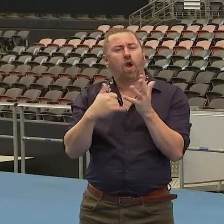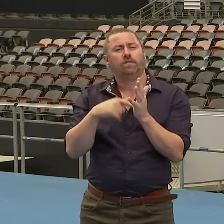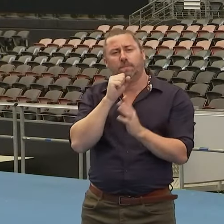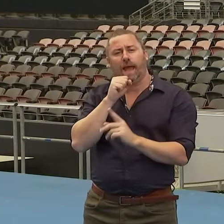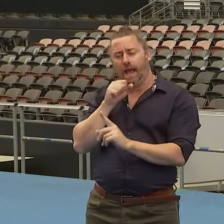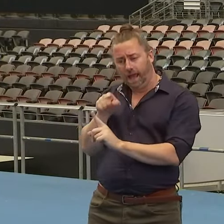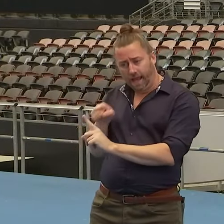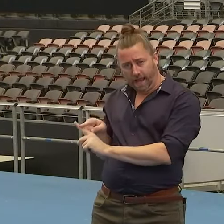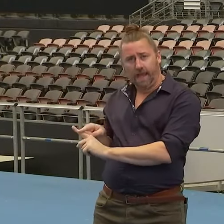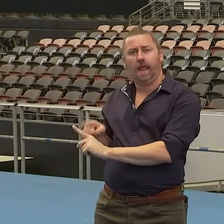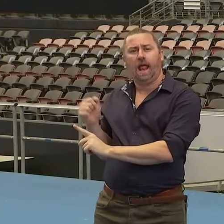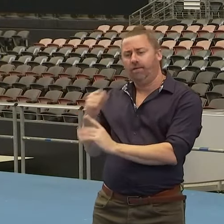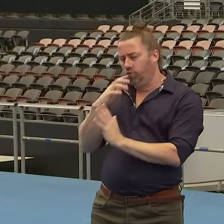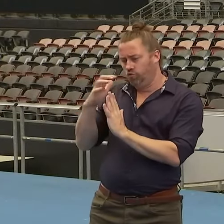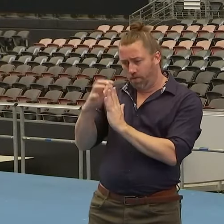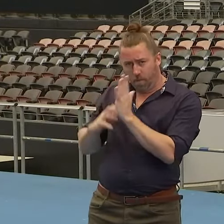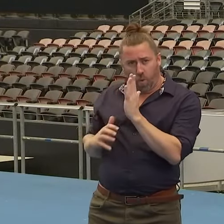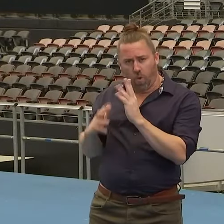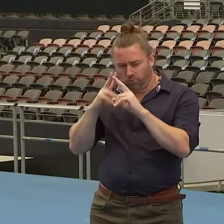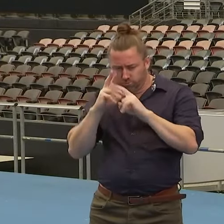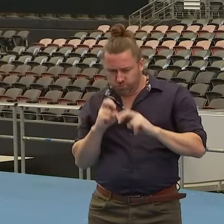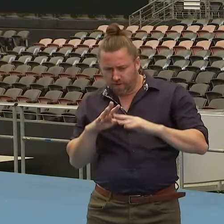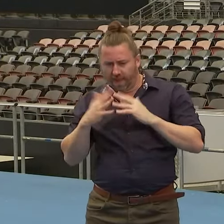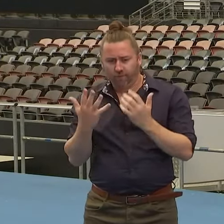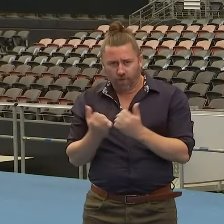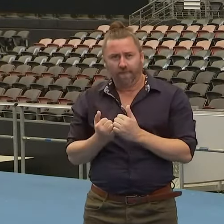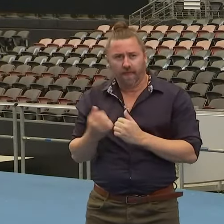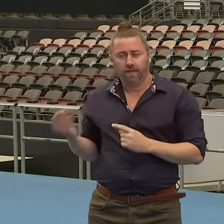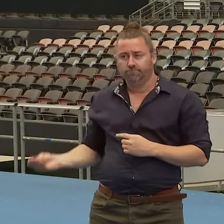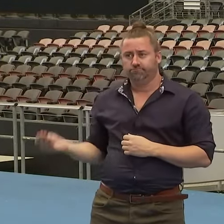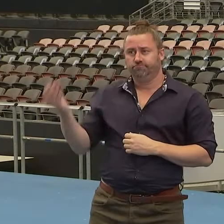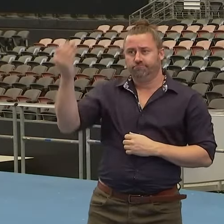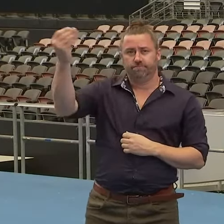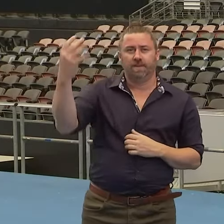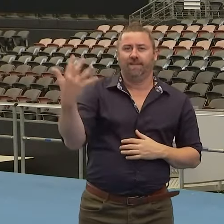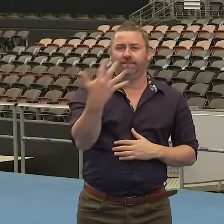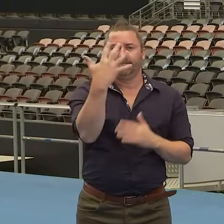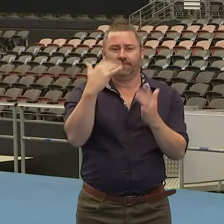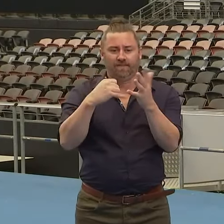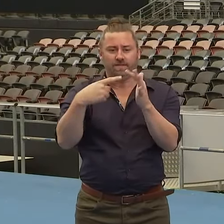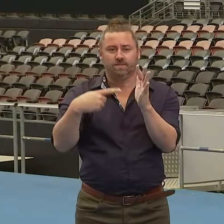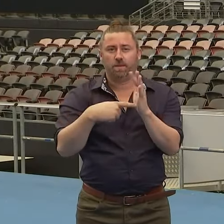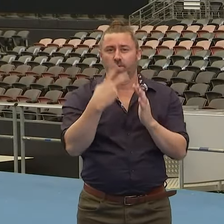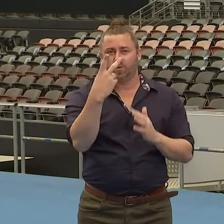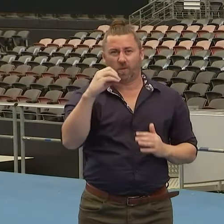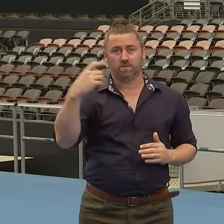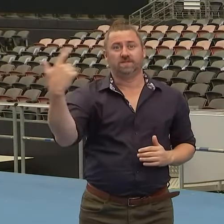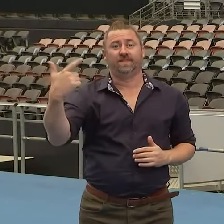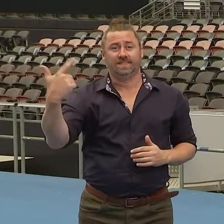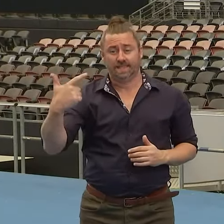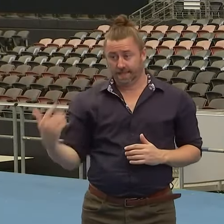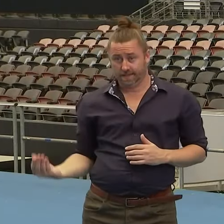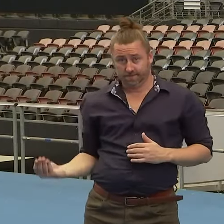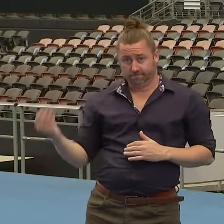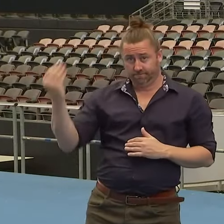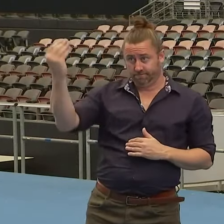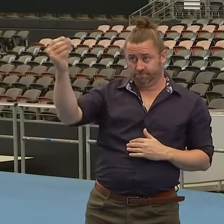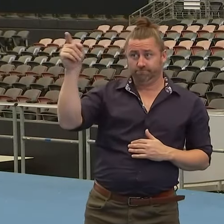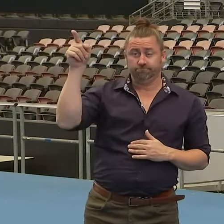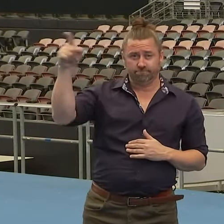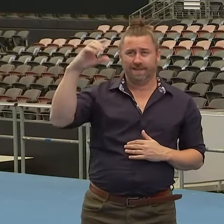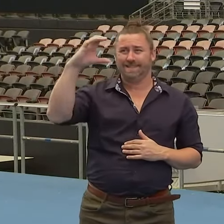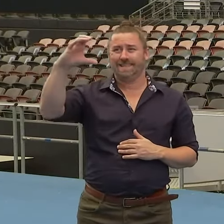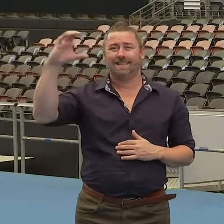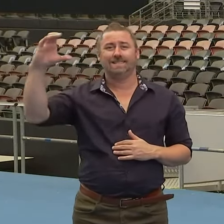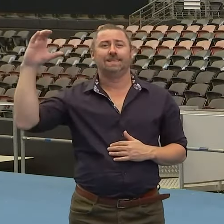triple C. The triple C received the final report from the State Archivist on the 5th of September 2017, and formally assumed responsibility for the